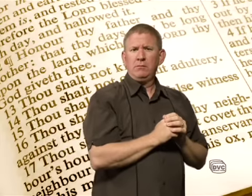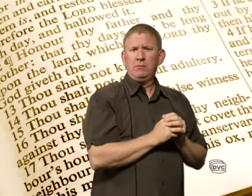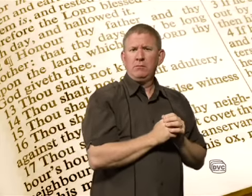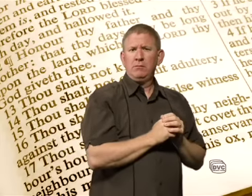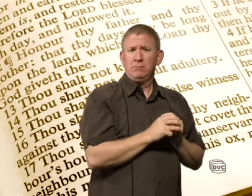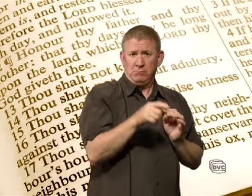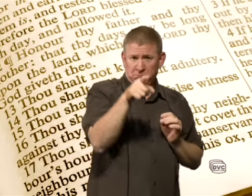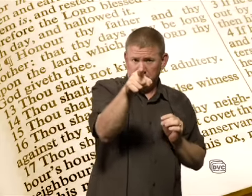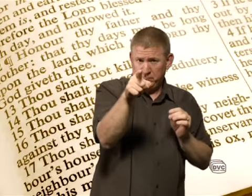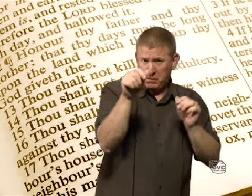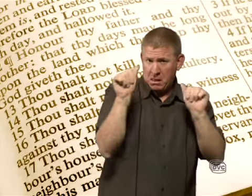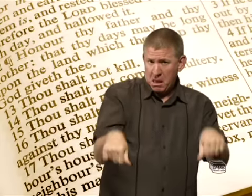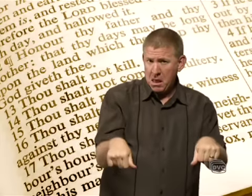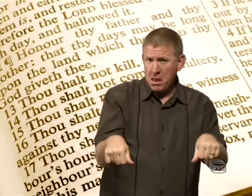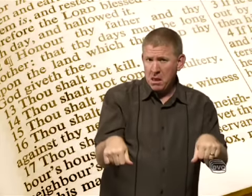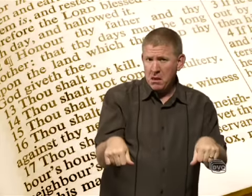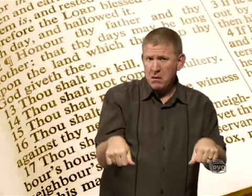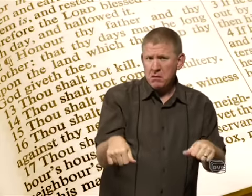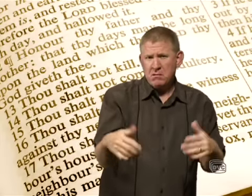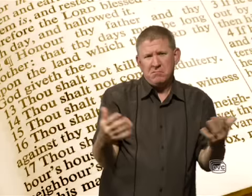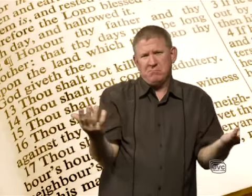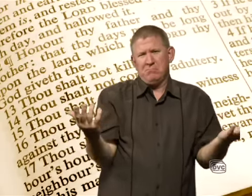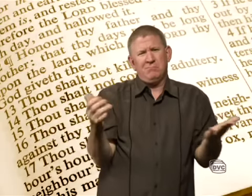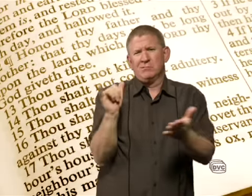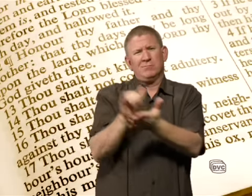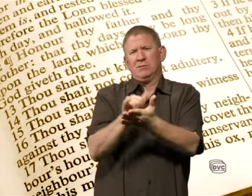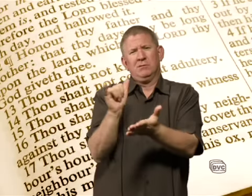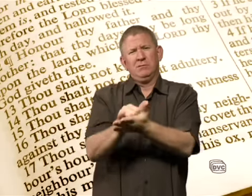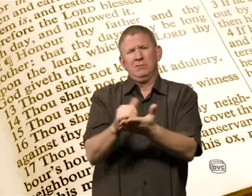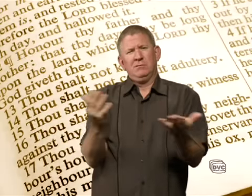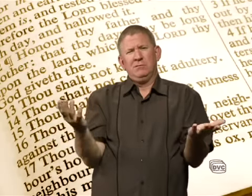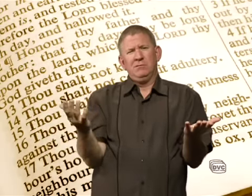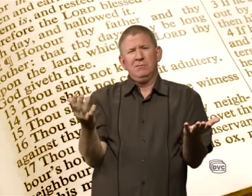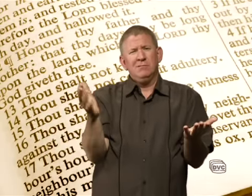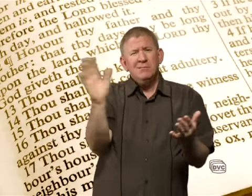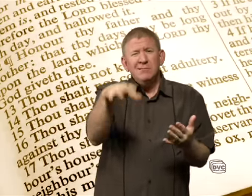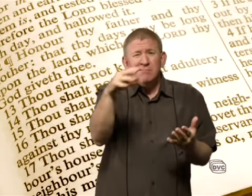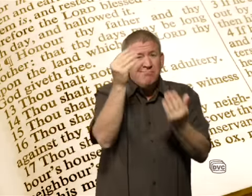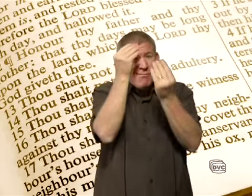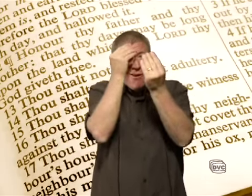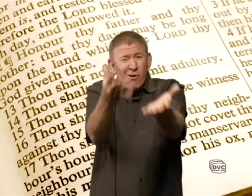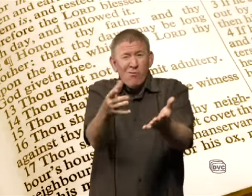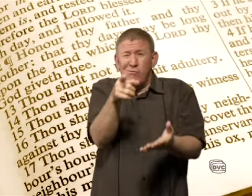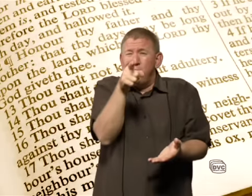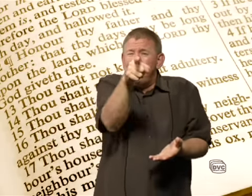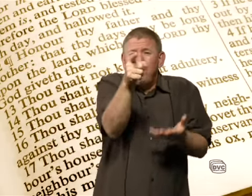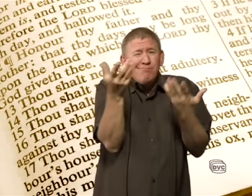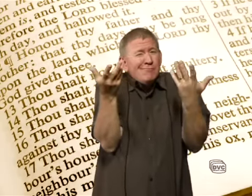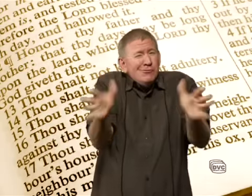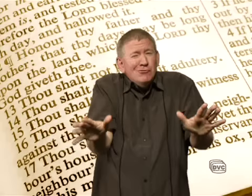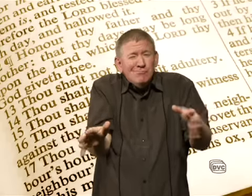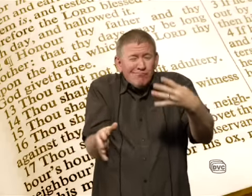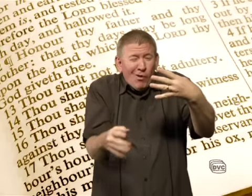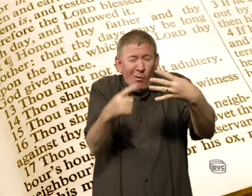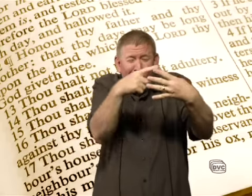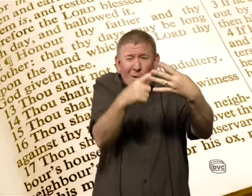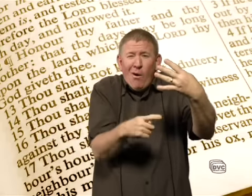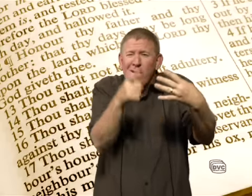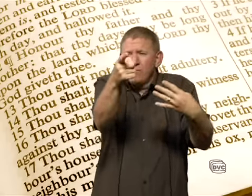Can you do that? I don't think so. That's impossible. You know, you've already broken these four that we've talked